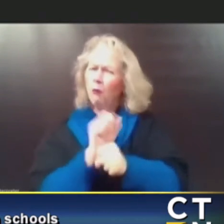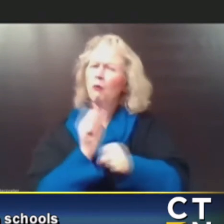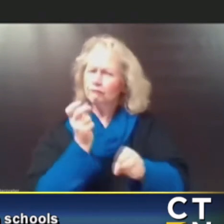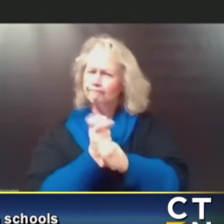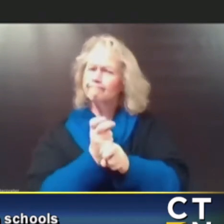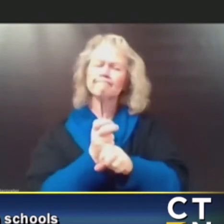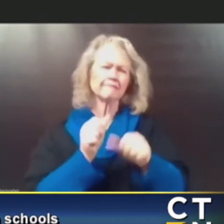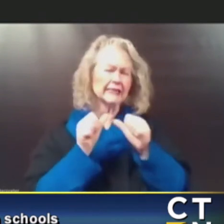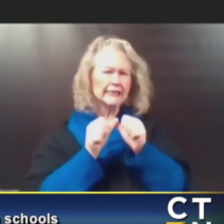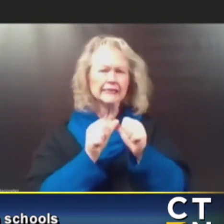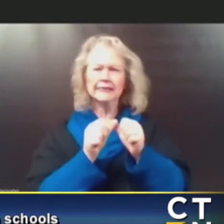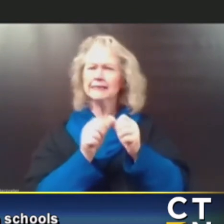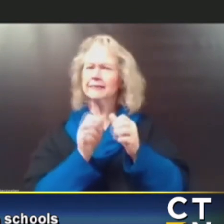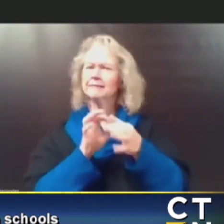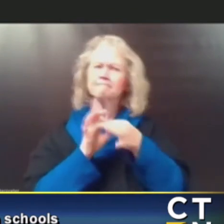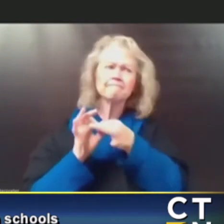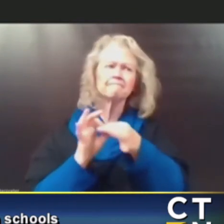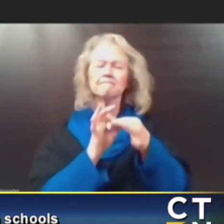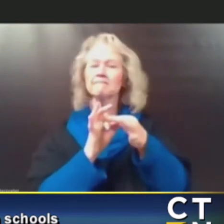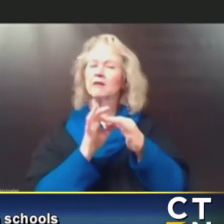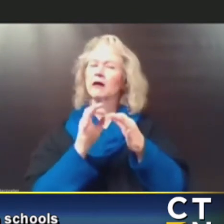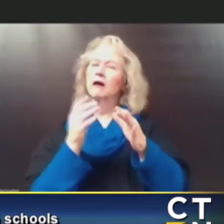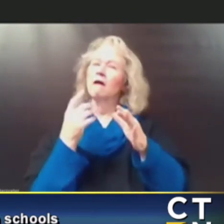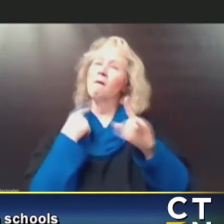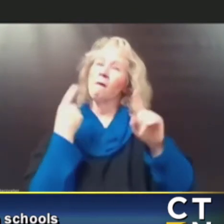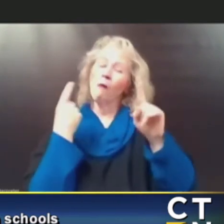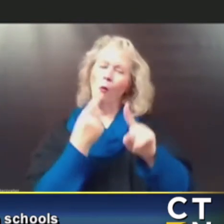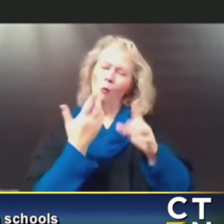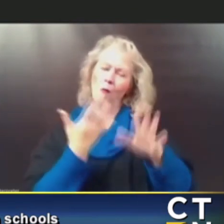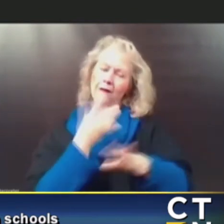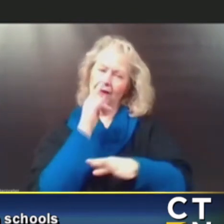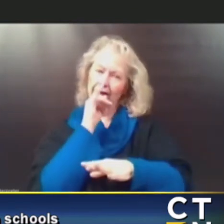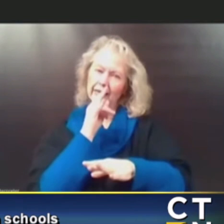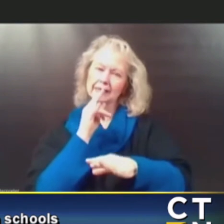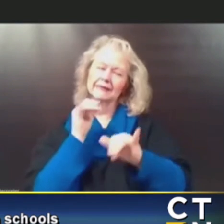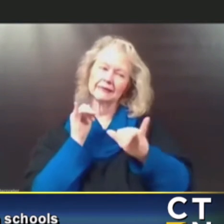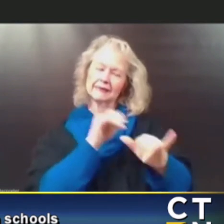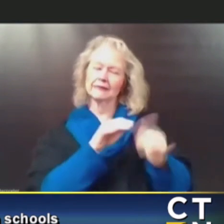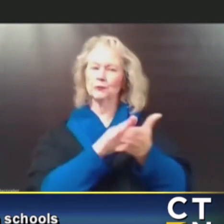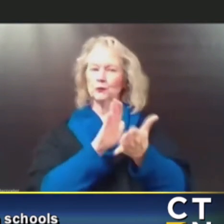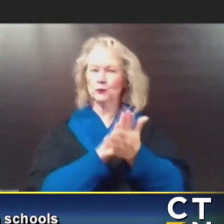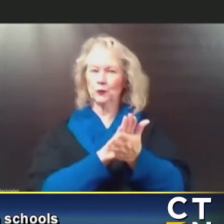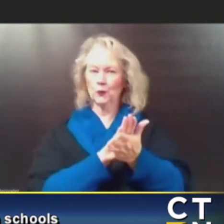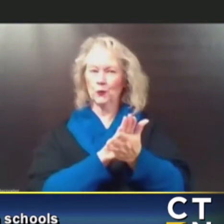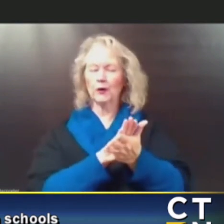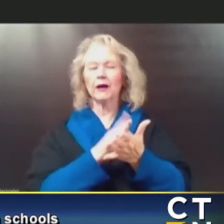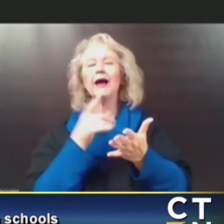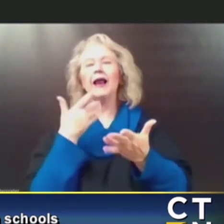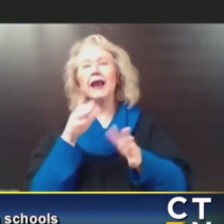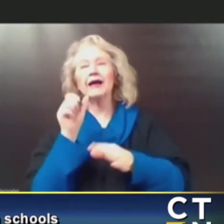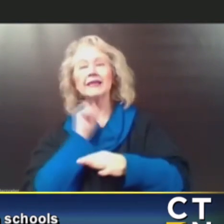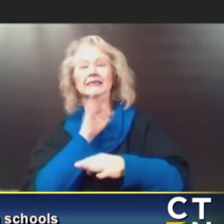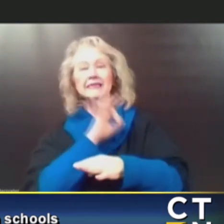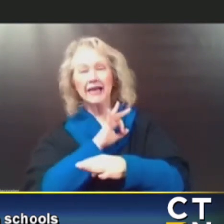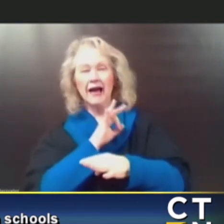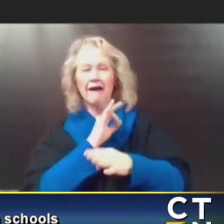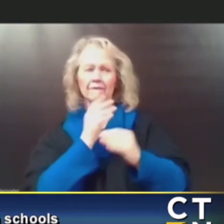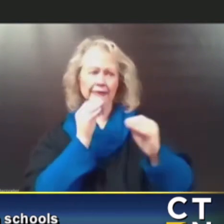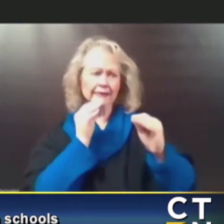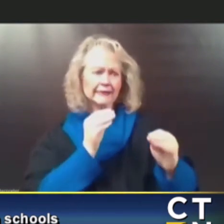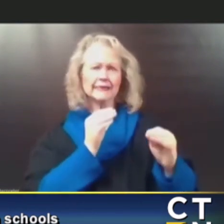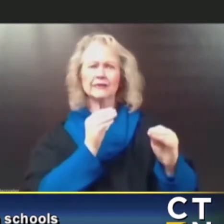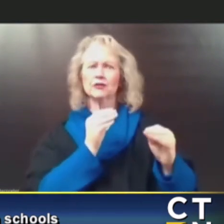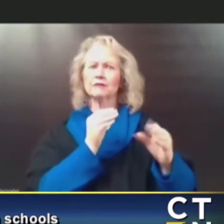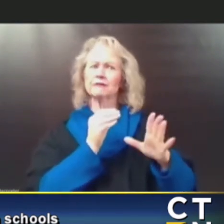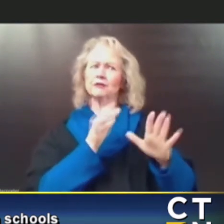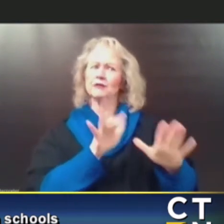with the goal of keeping our students in the classroom and our school staff doing what they do best, which is teaching and supporting our students. So we are